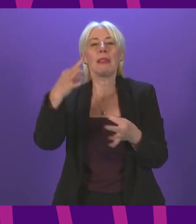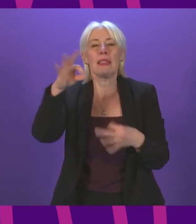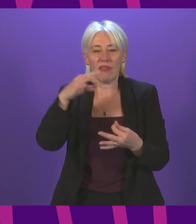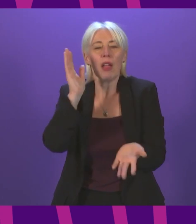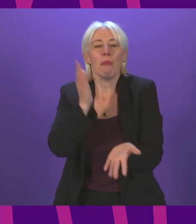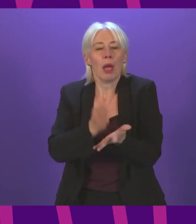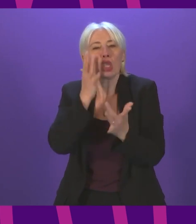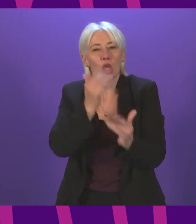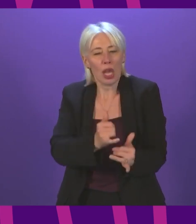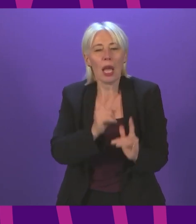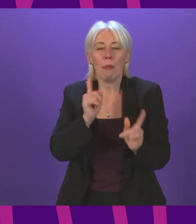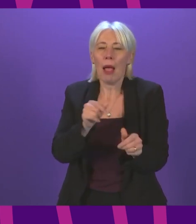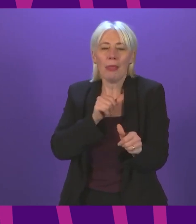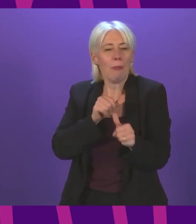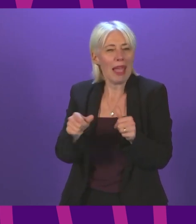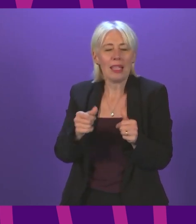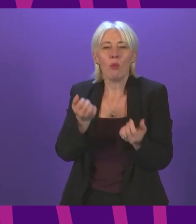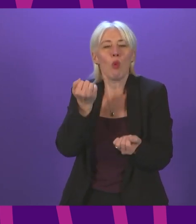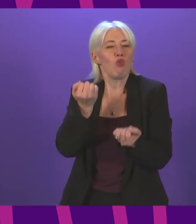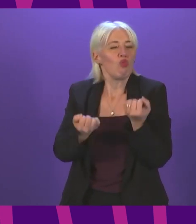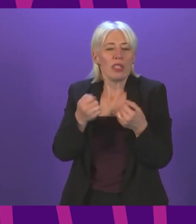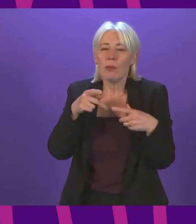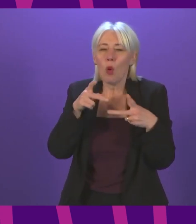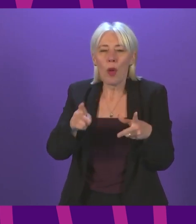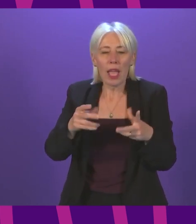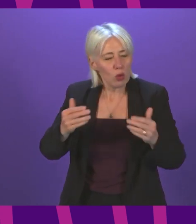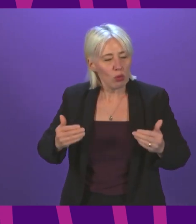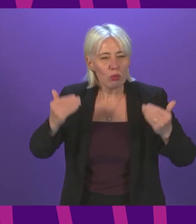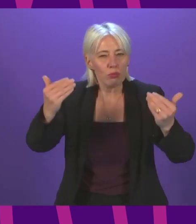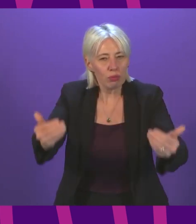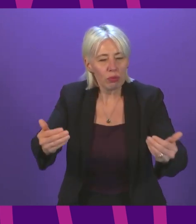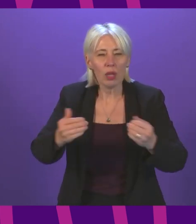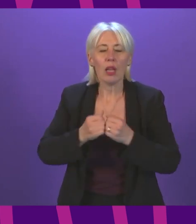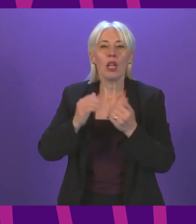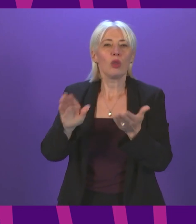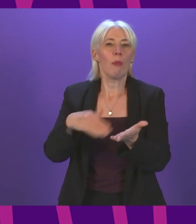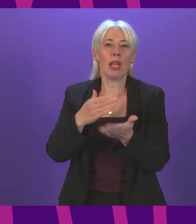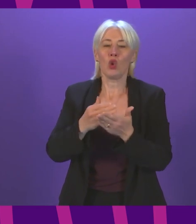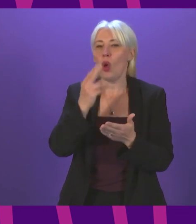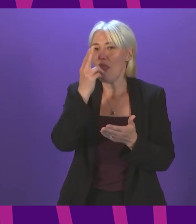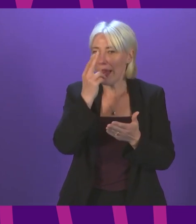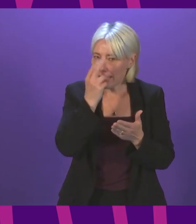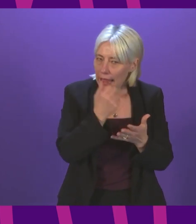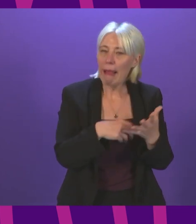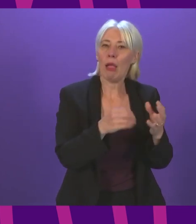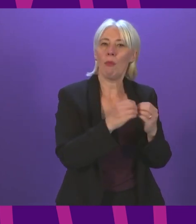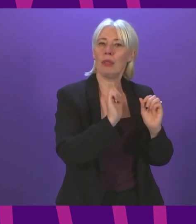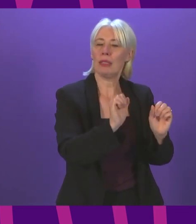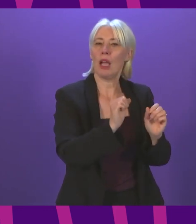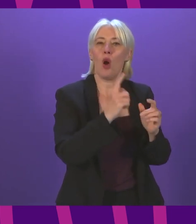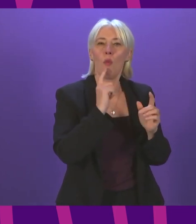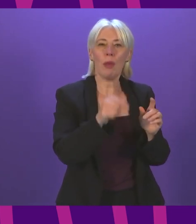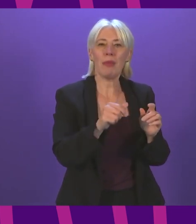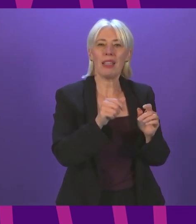best, the most reasonable and the most proportionate way of proceeding that ensures that nightclubs in particular are not being